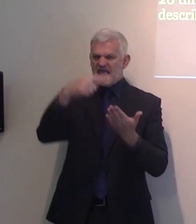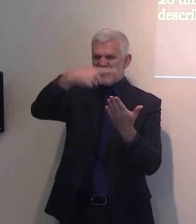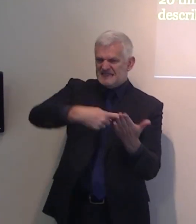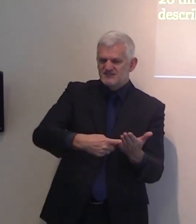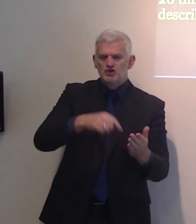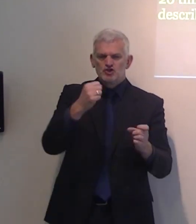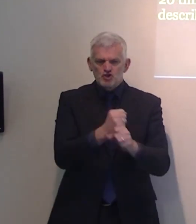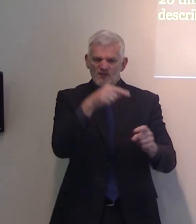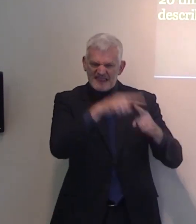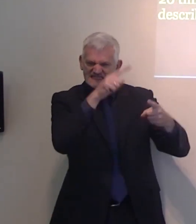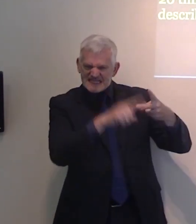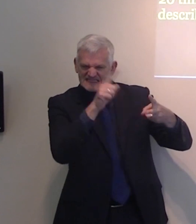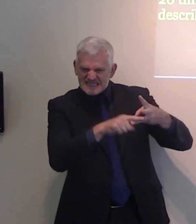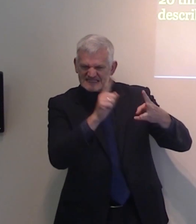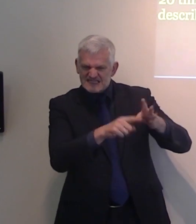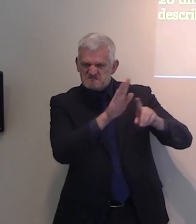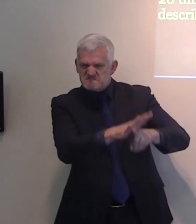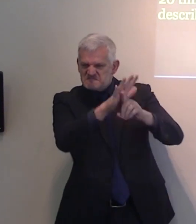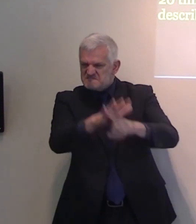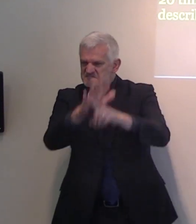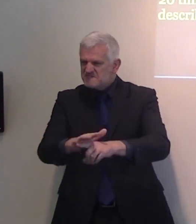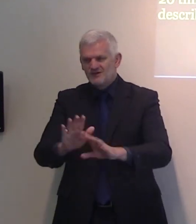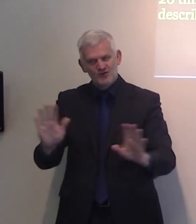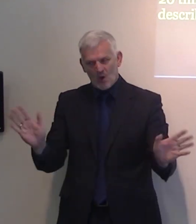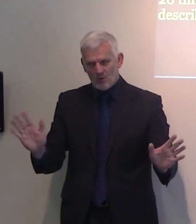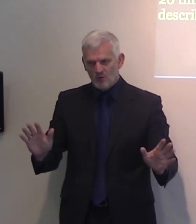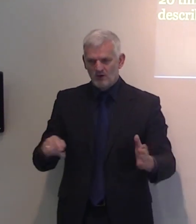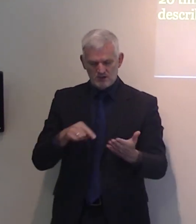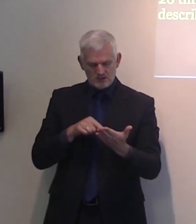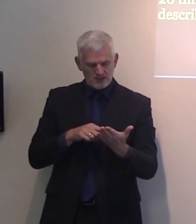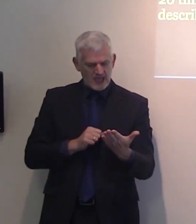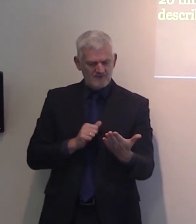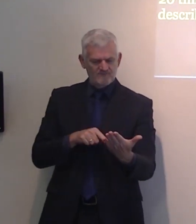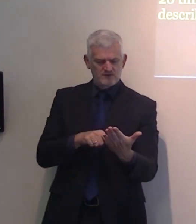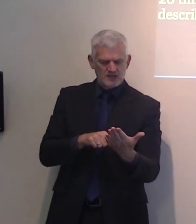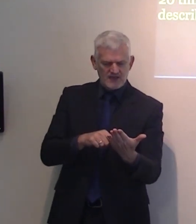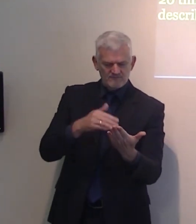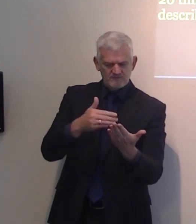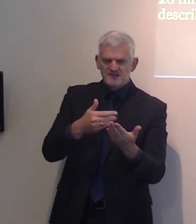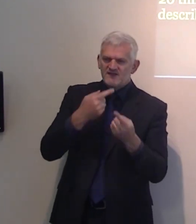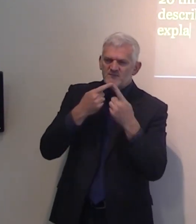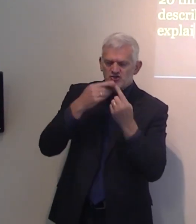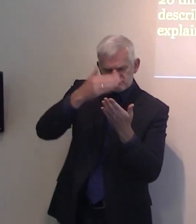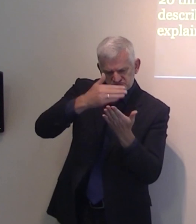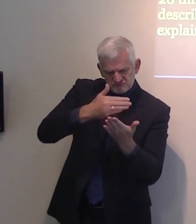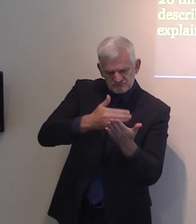There are facts, there are descriptions about Christian attitudes in our Christian life. We